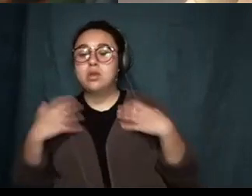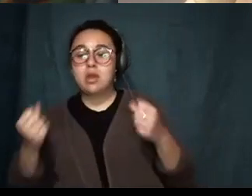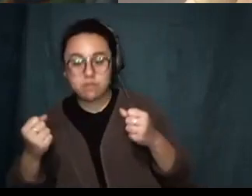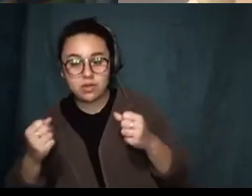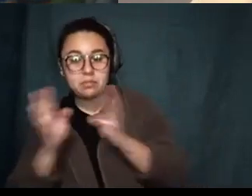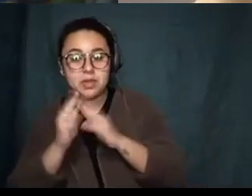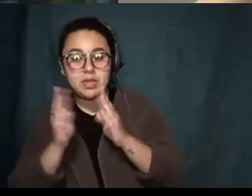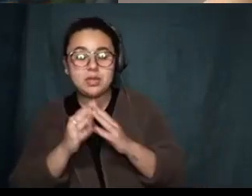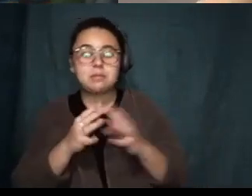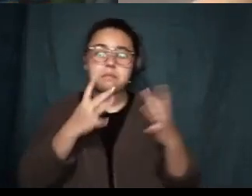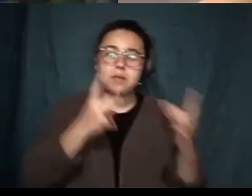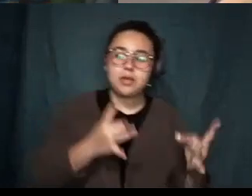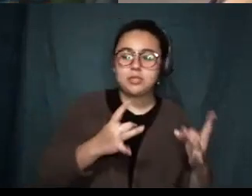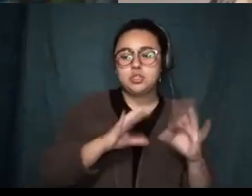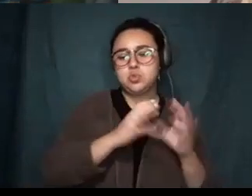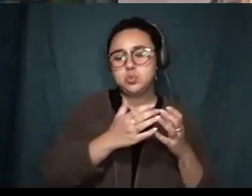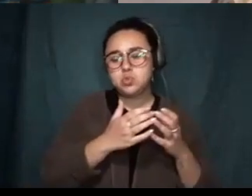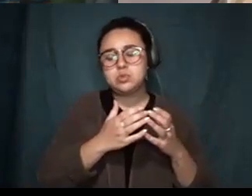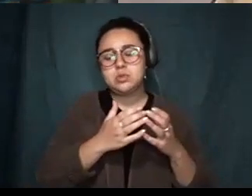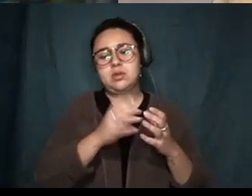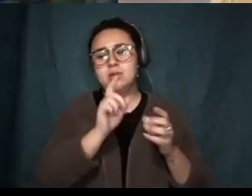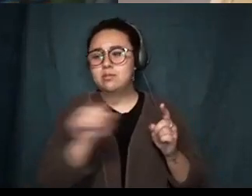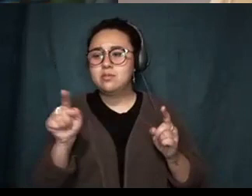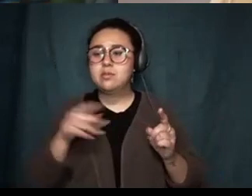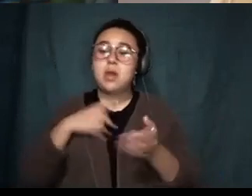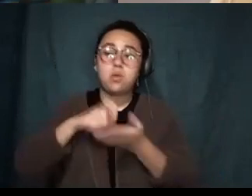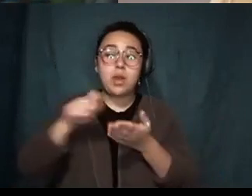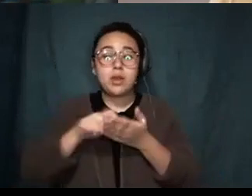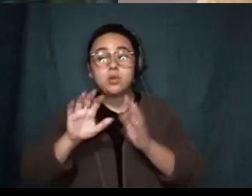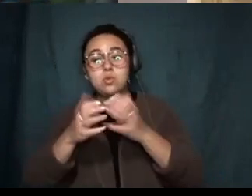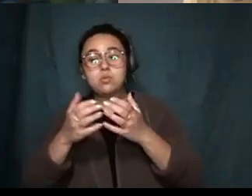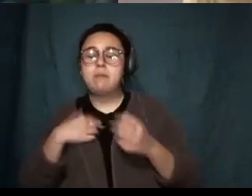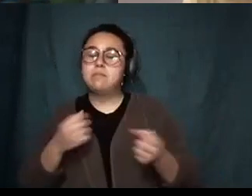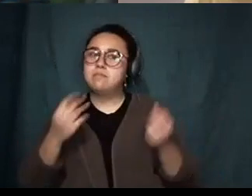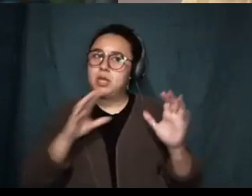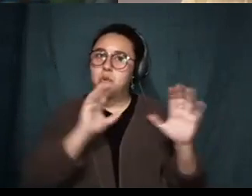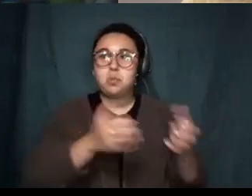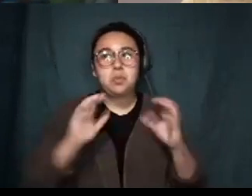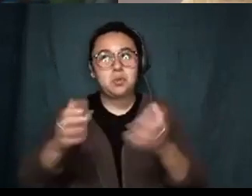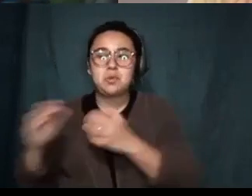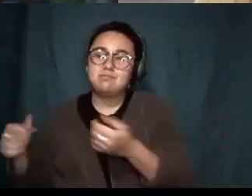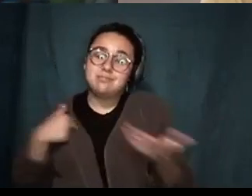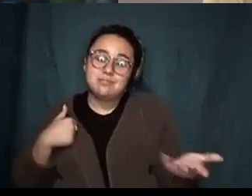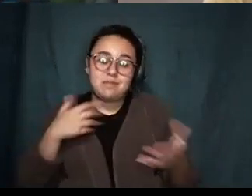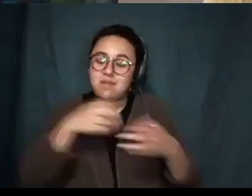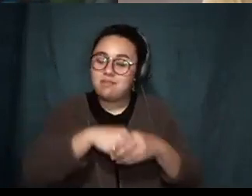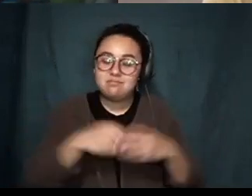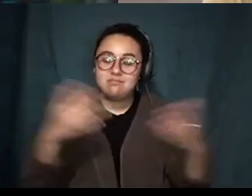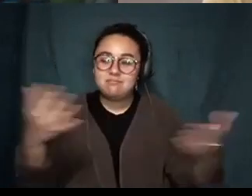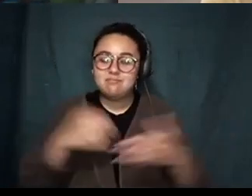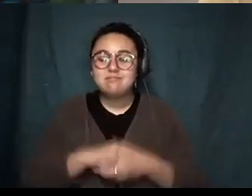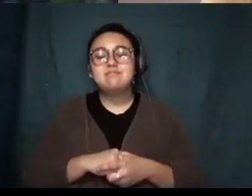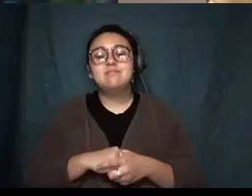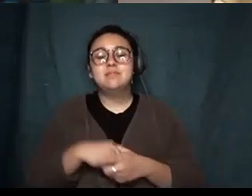group um my writing group I have a lot of groups um and I would also definitely